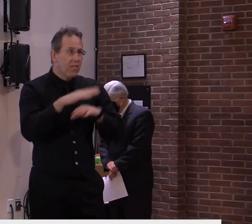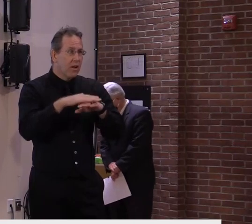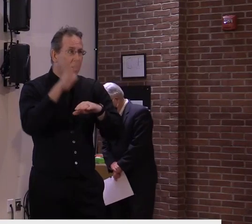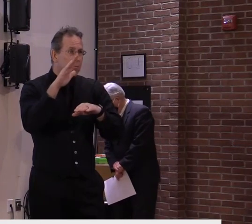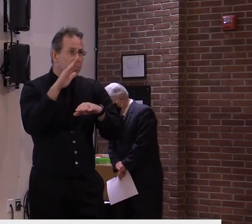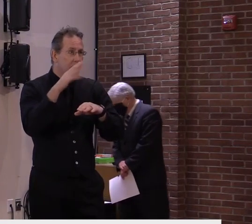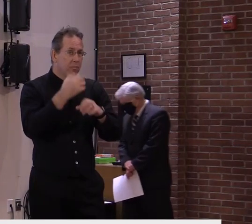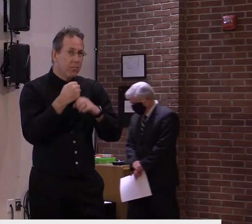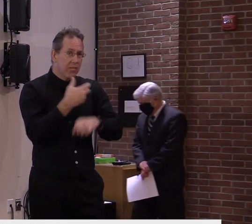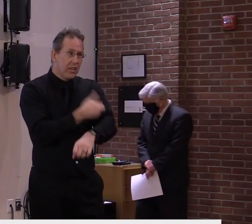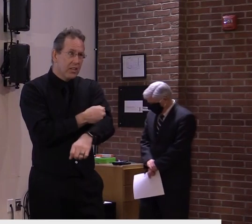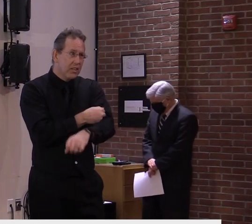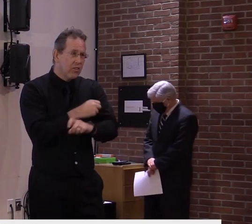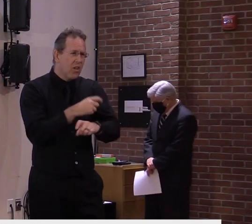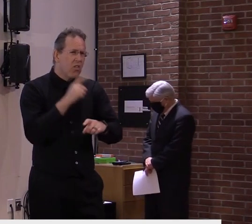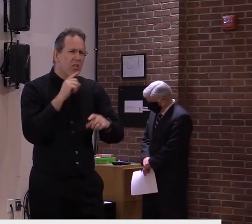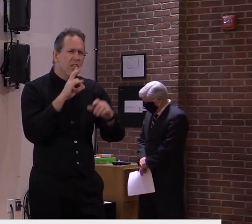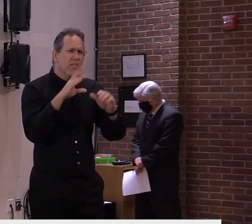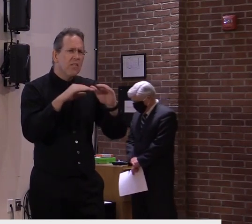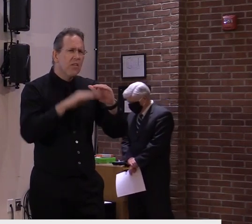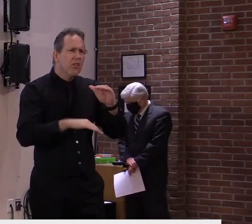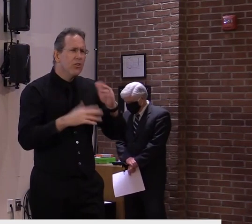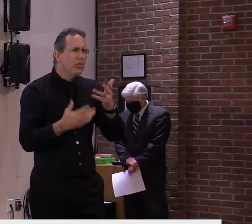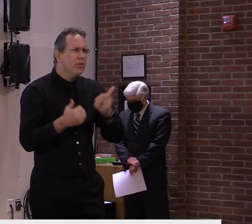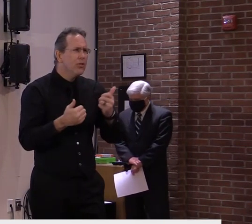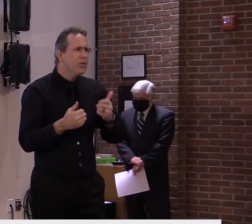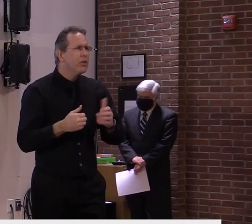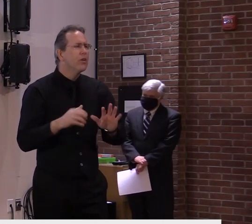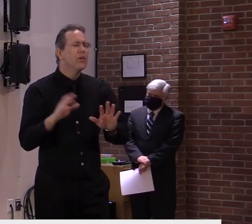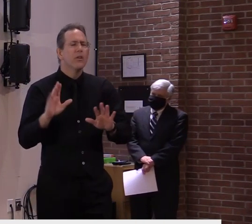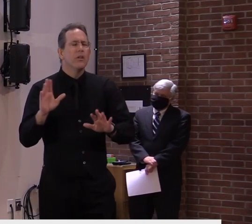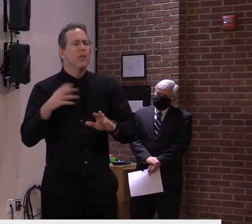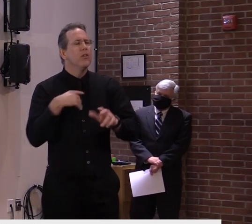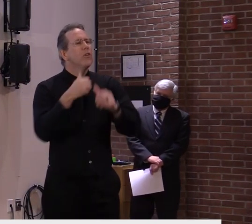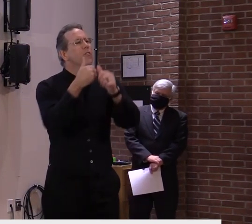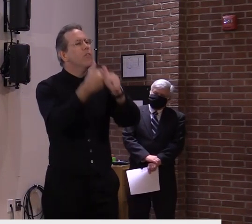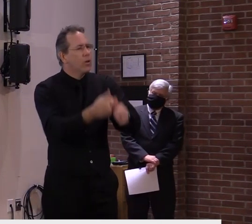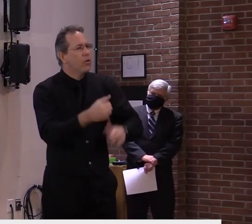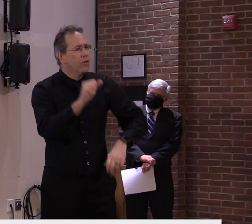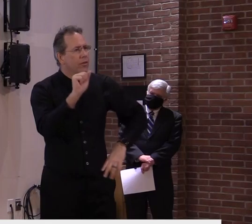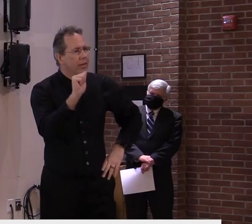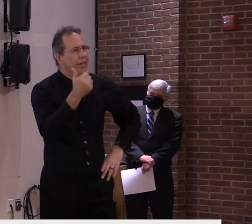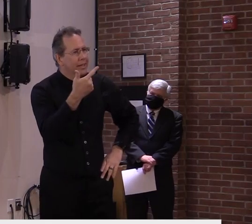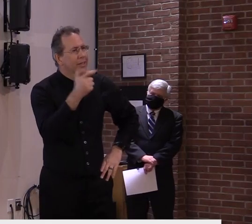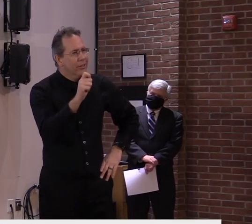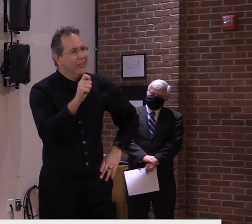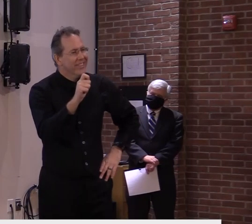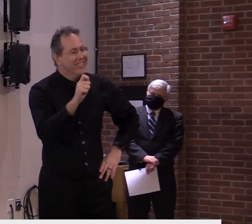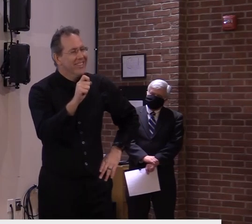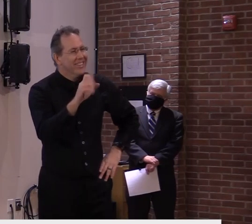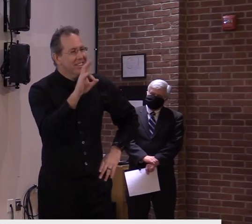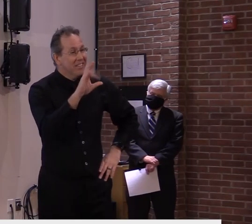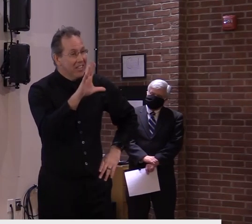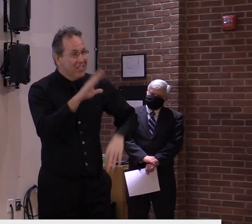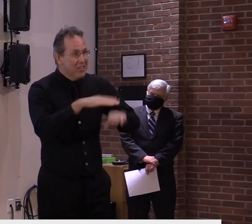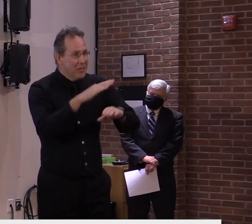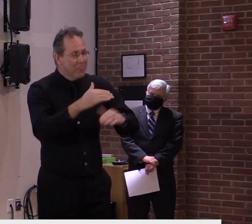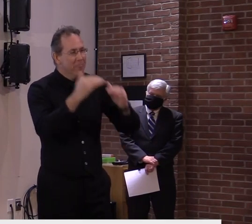Okay. And sort of along those lines in real-time responses to this press conference,